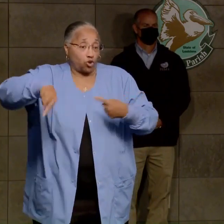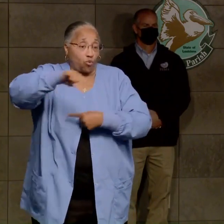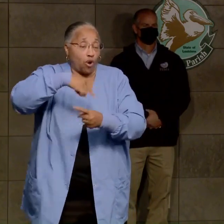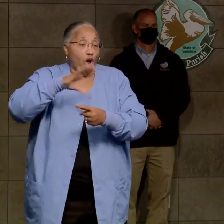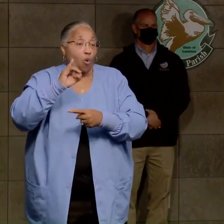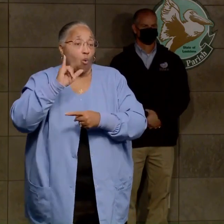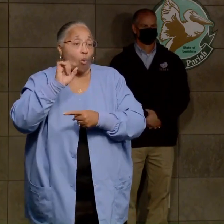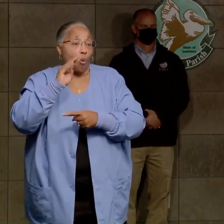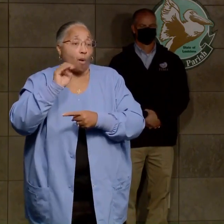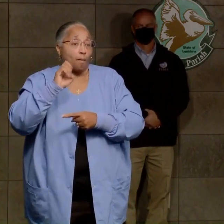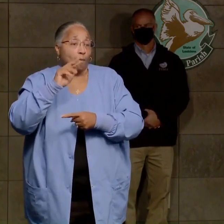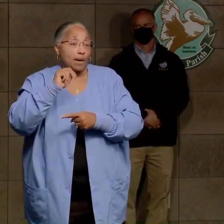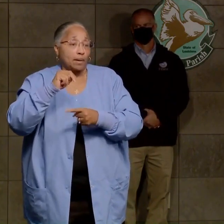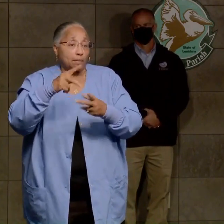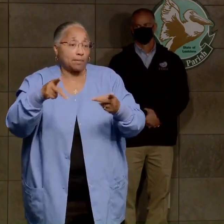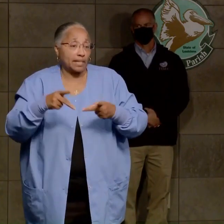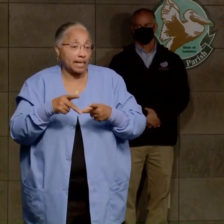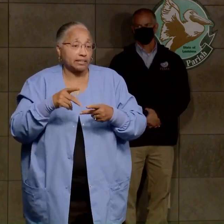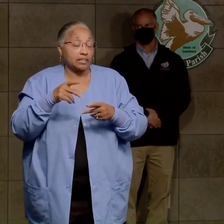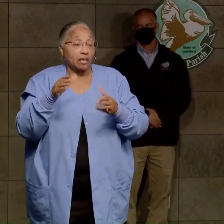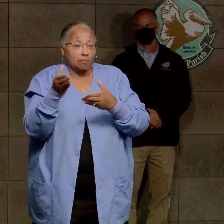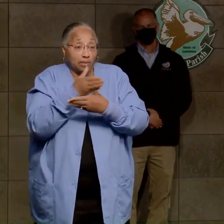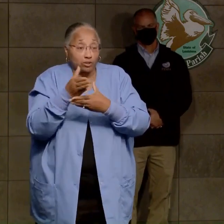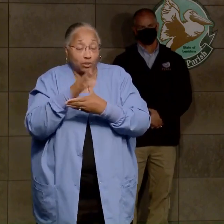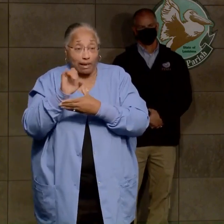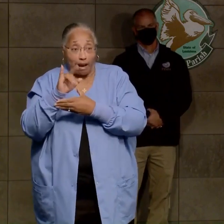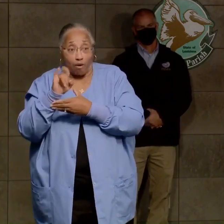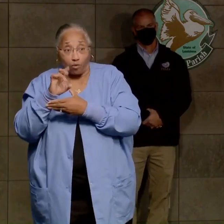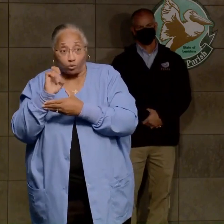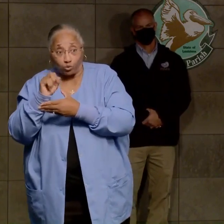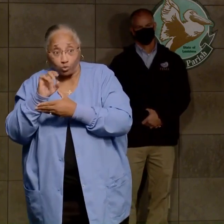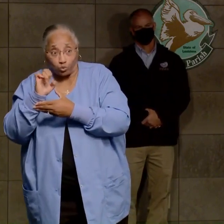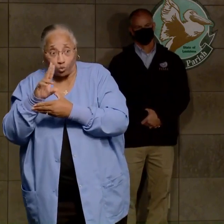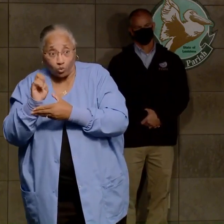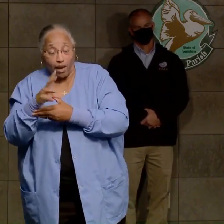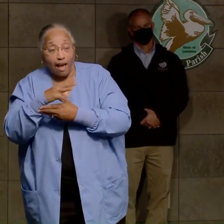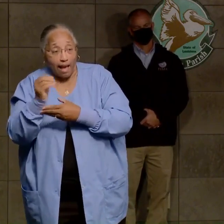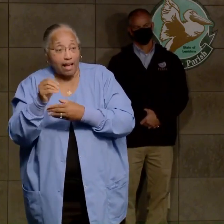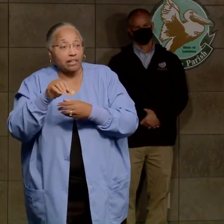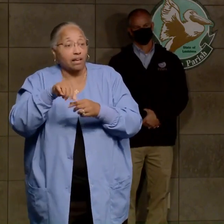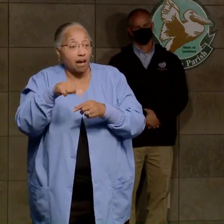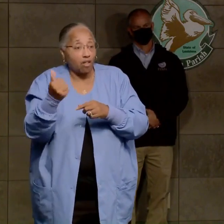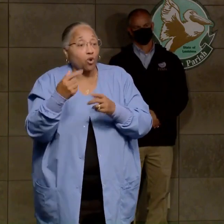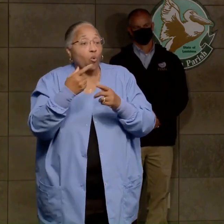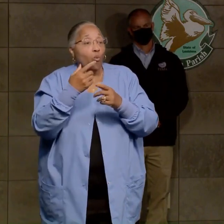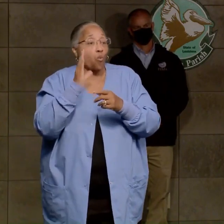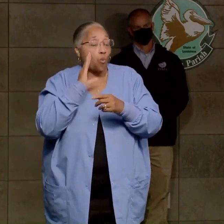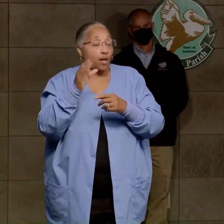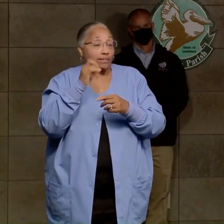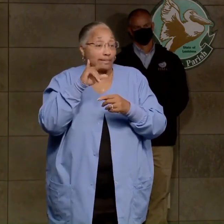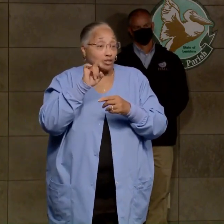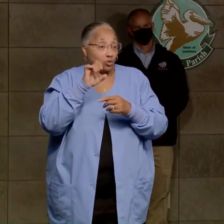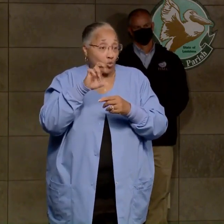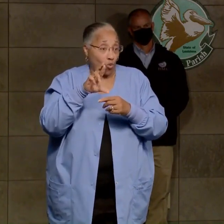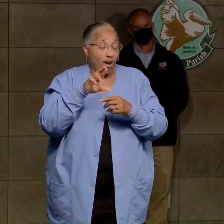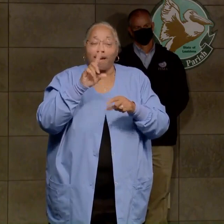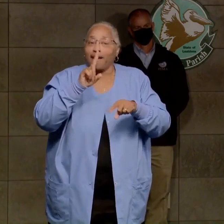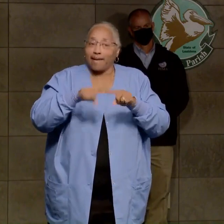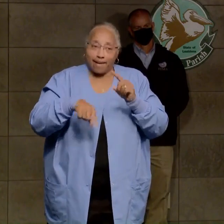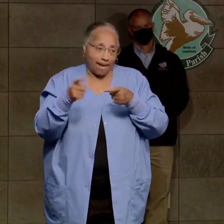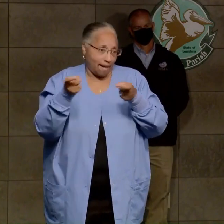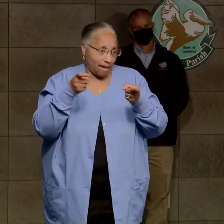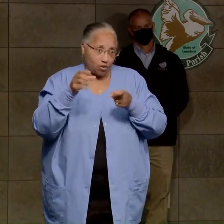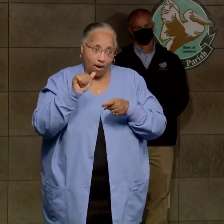Parkway between Bellchase and Carroll Sue. And the West Bank Expressway Route will detour and cannot service Ames. So those are the only three route